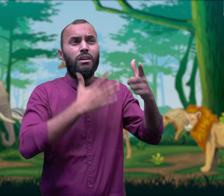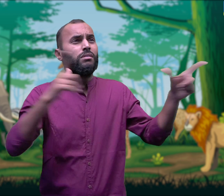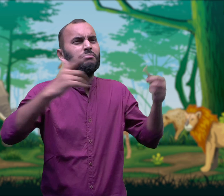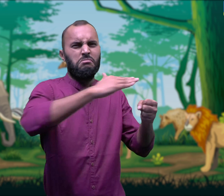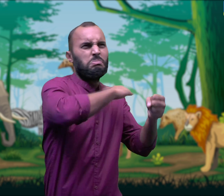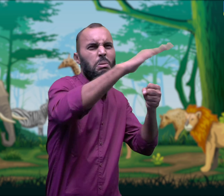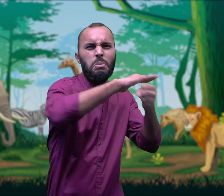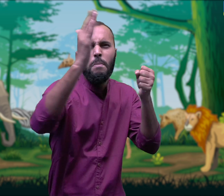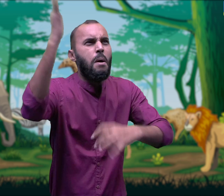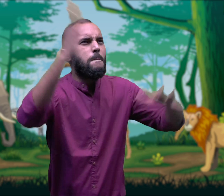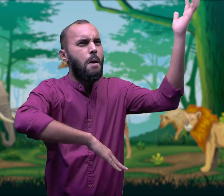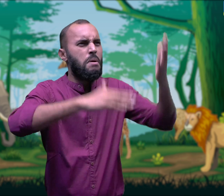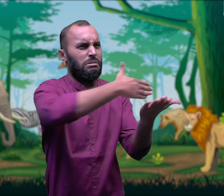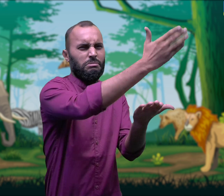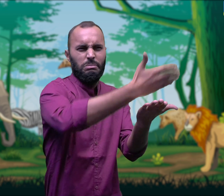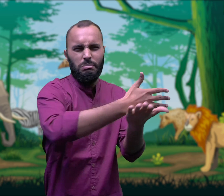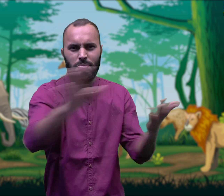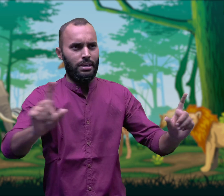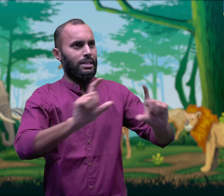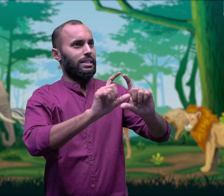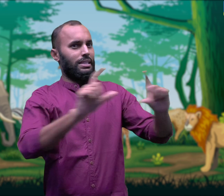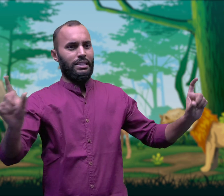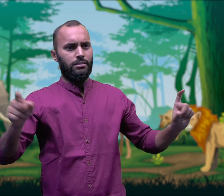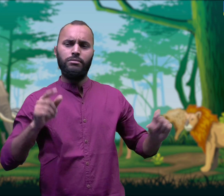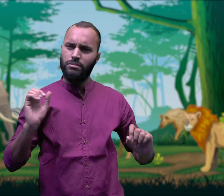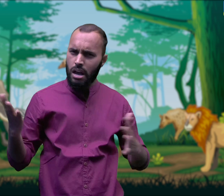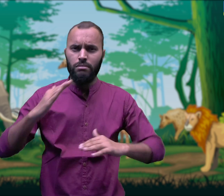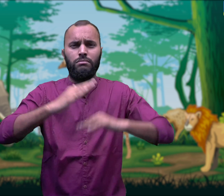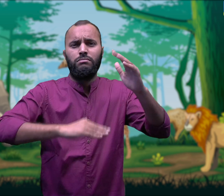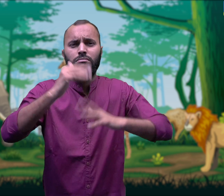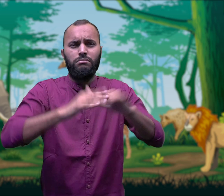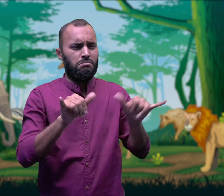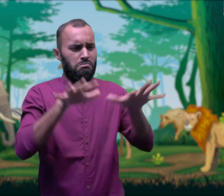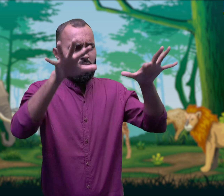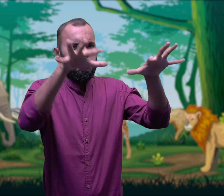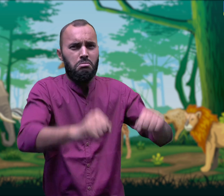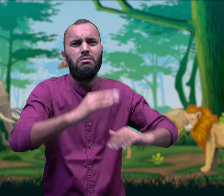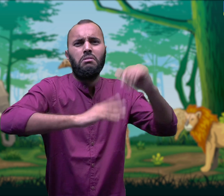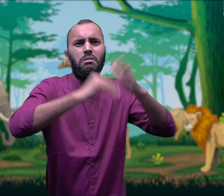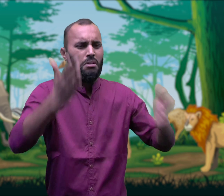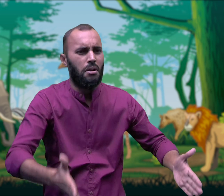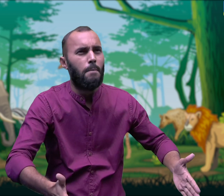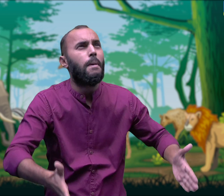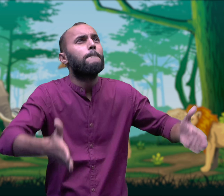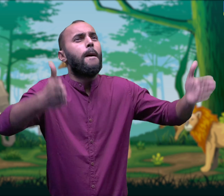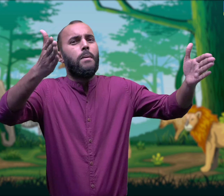trees so that the land can be used for building factories and industries.